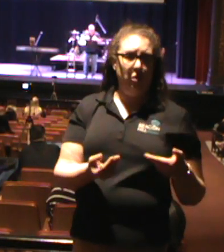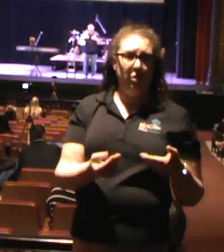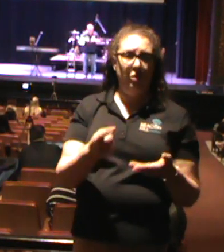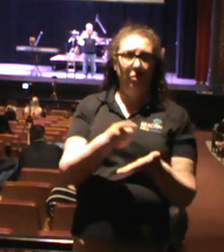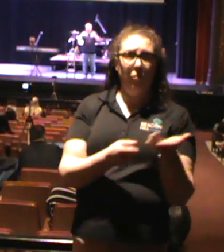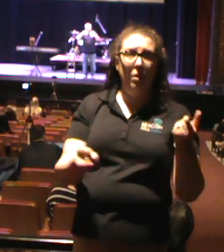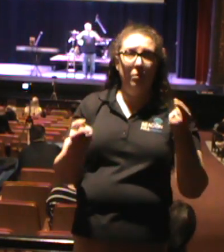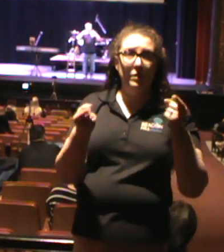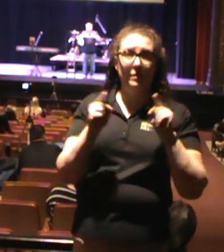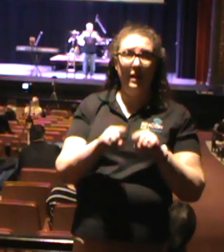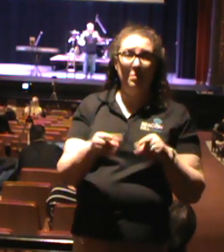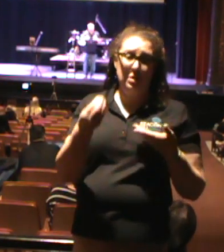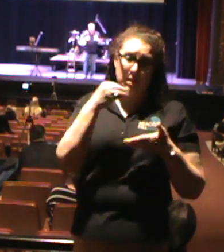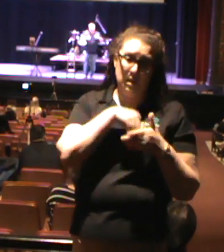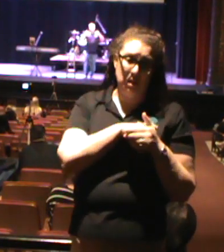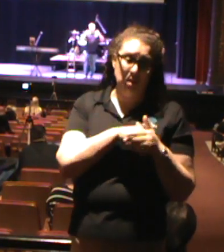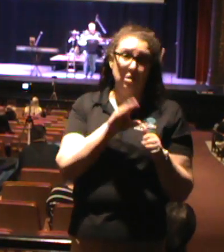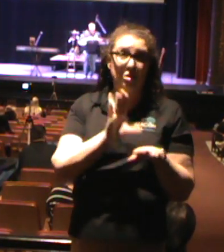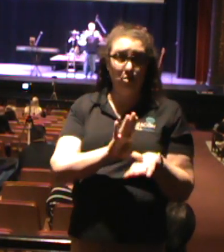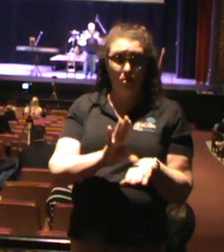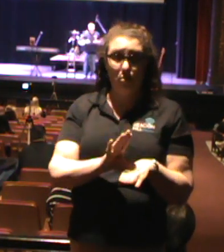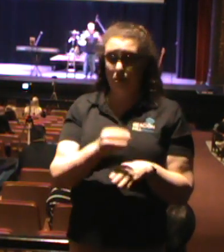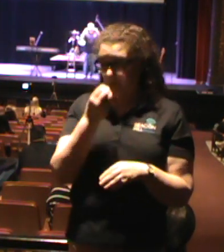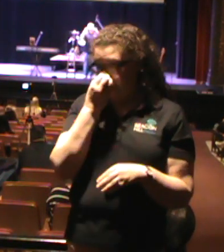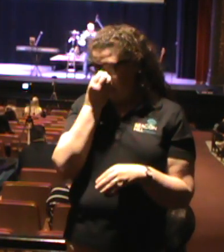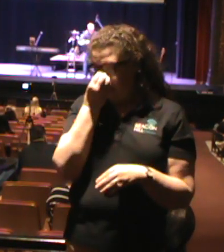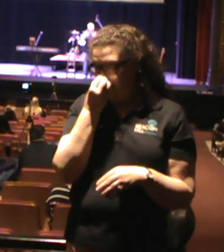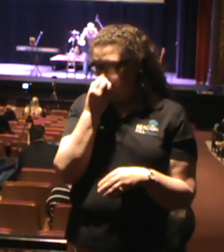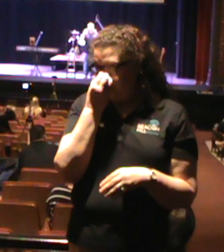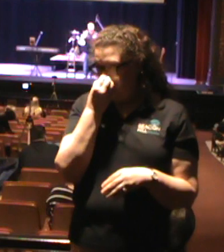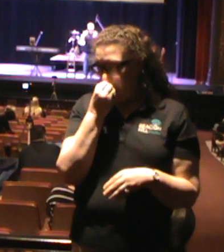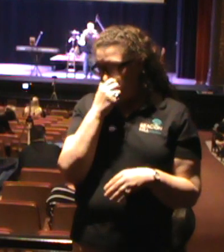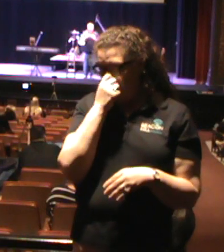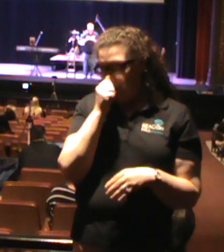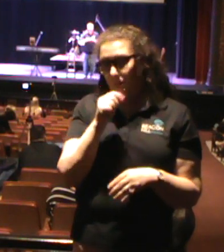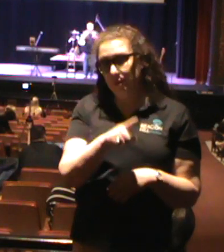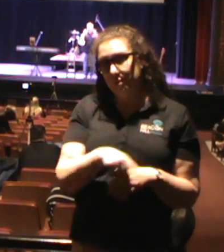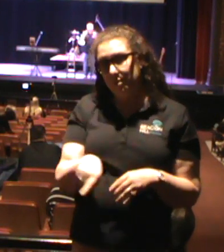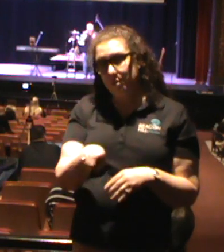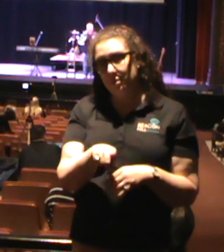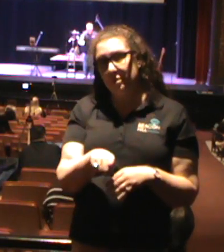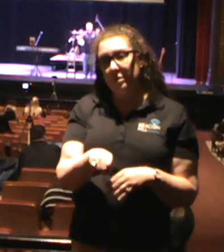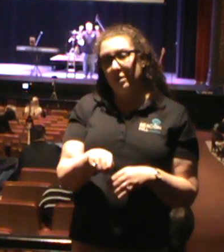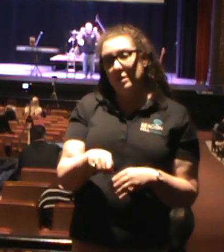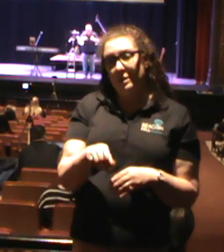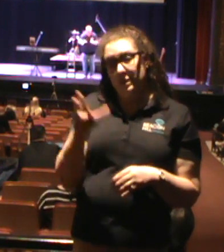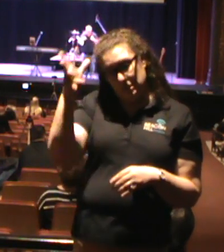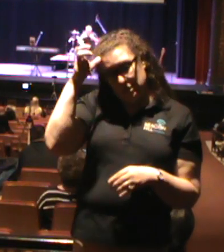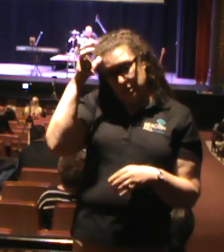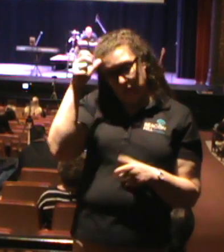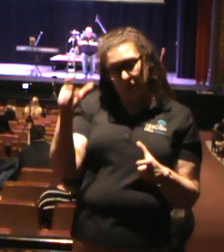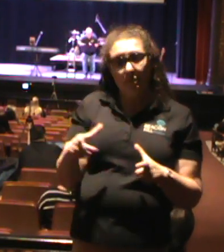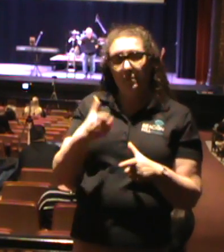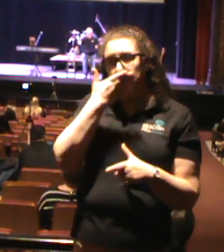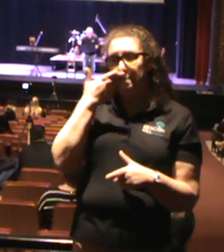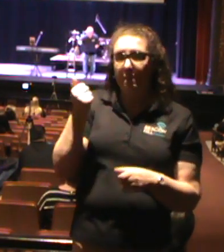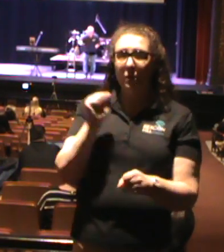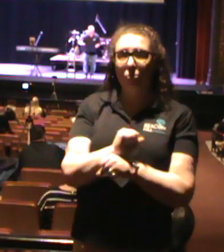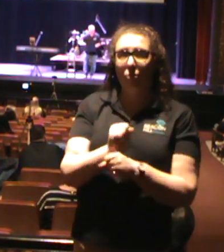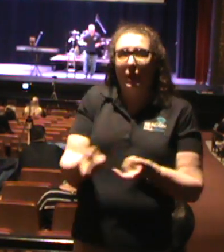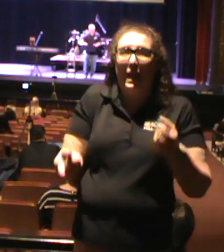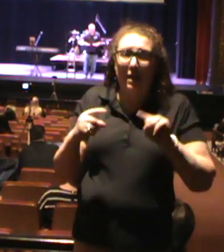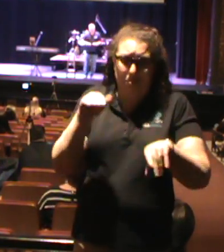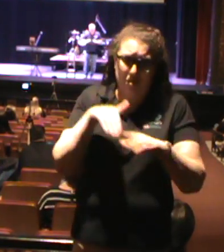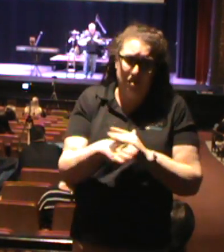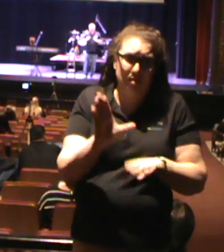happening inside of the church walls. Some of Satan's greatest work, church, is done inside the church walls.